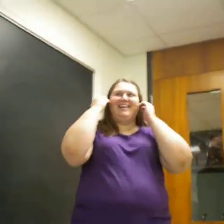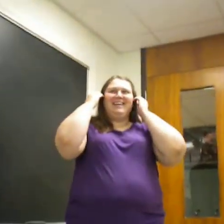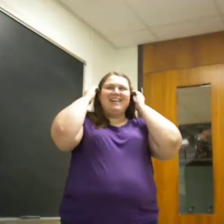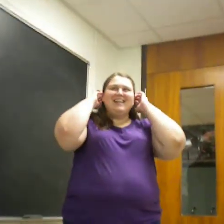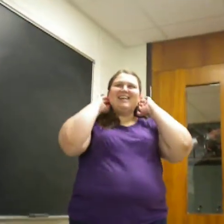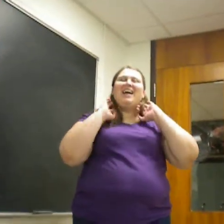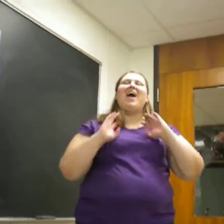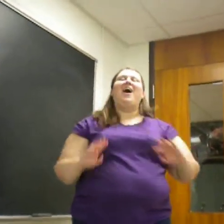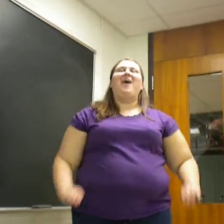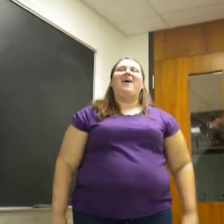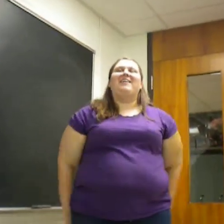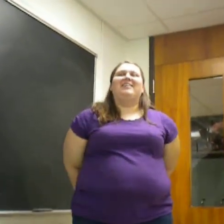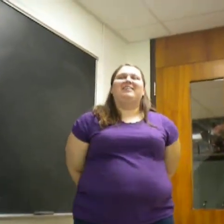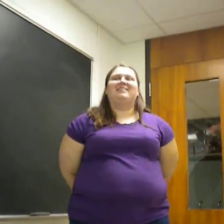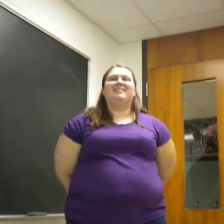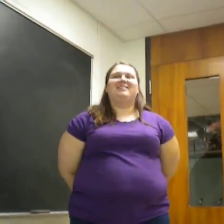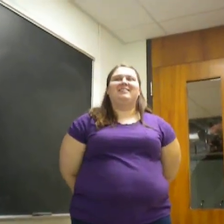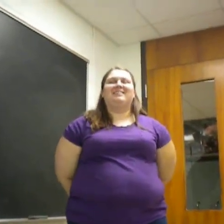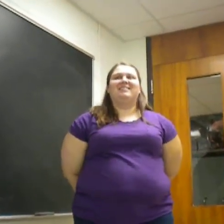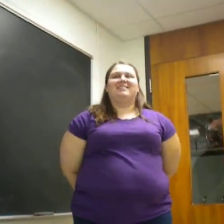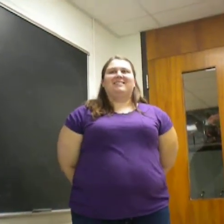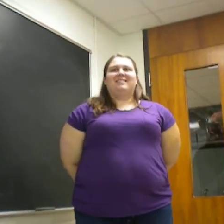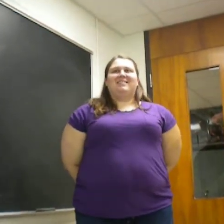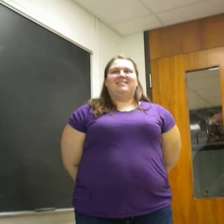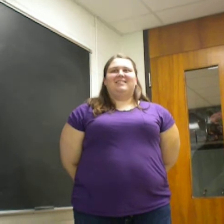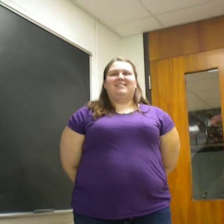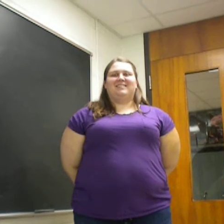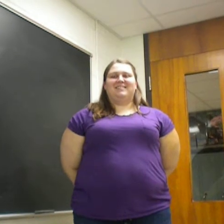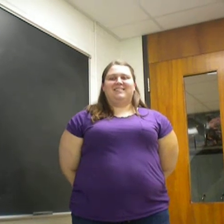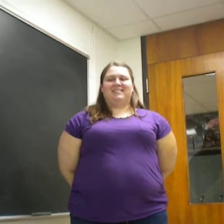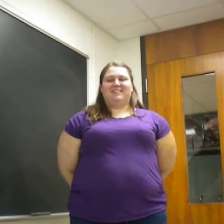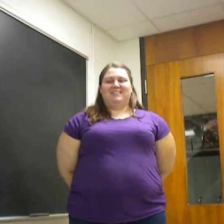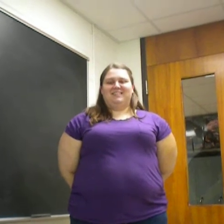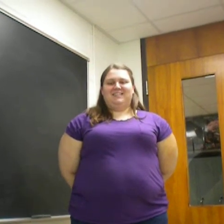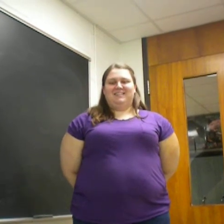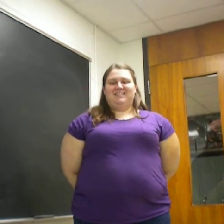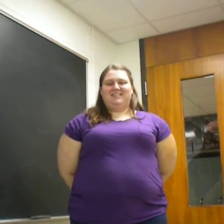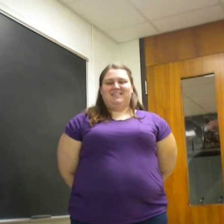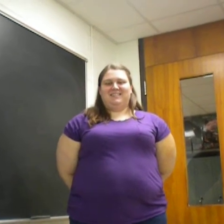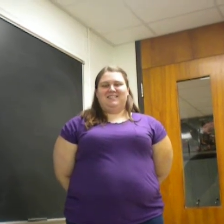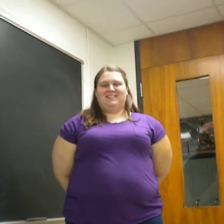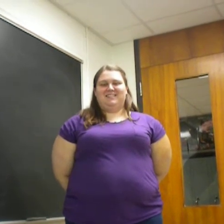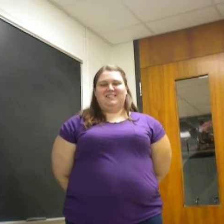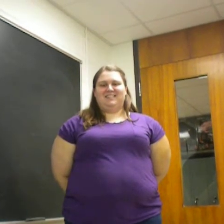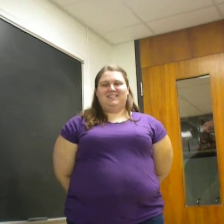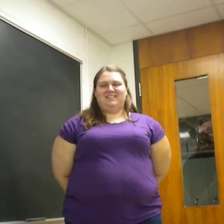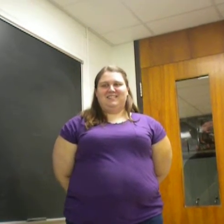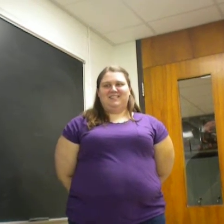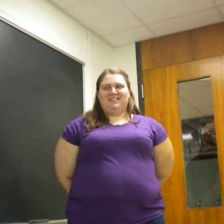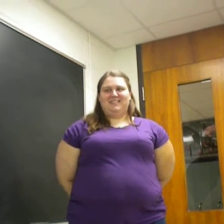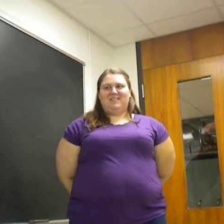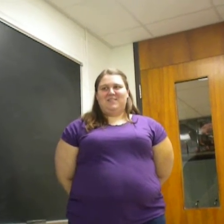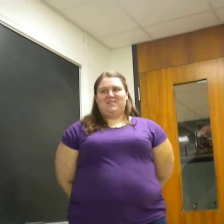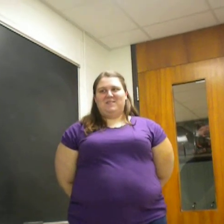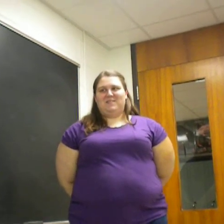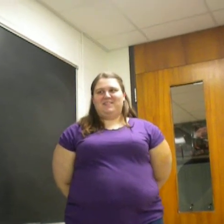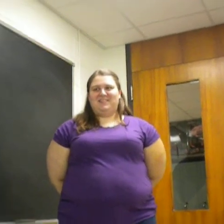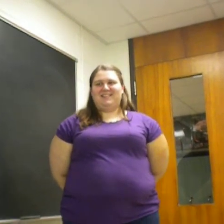shake. All right. He's dancing. He picked a silly one, let's see.